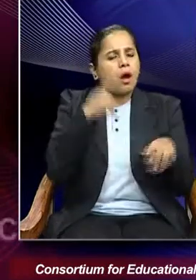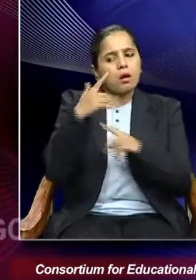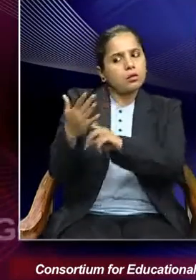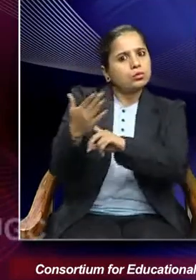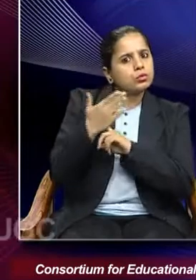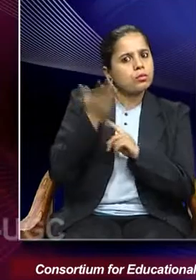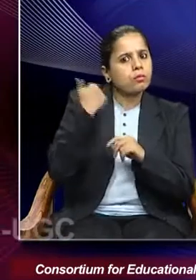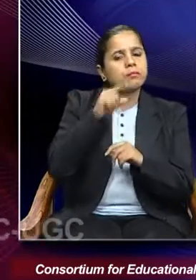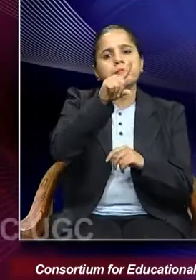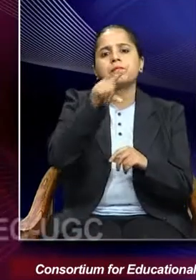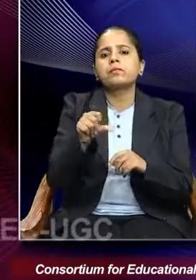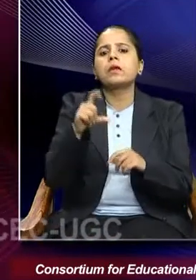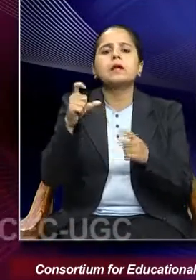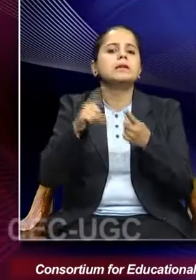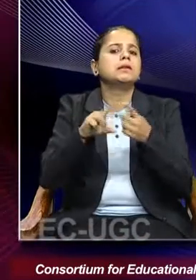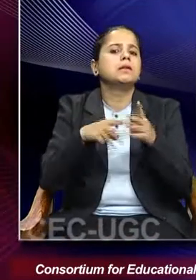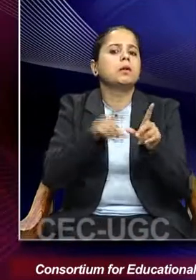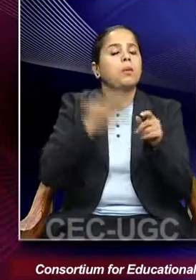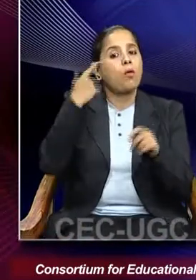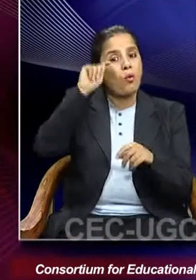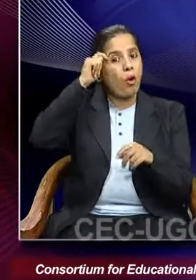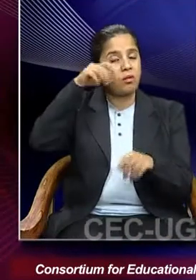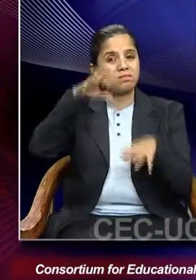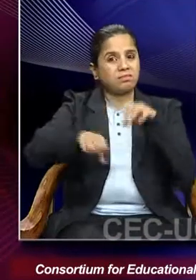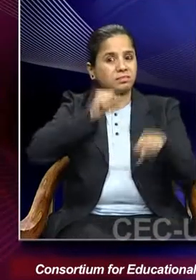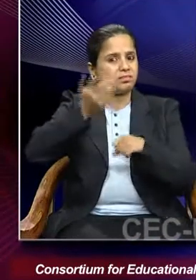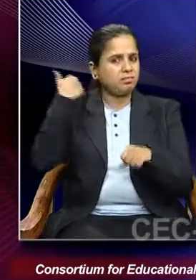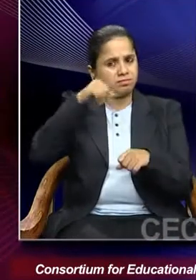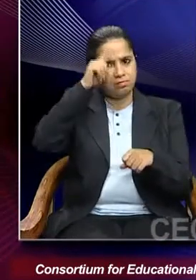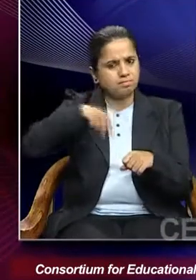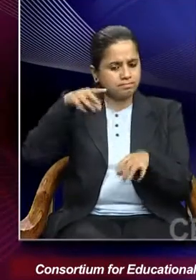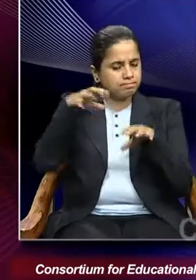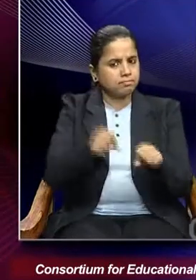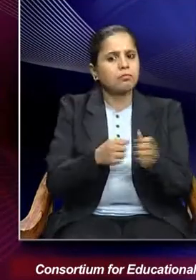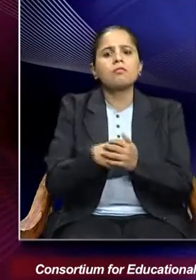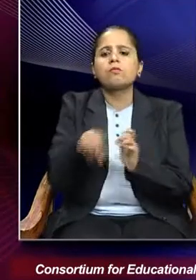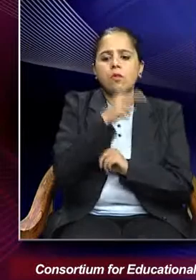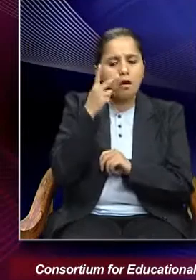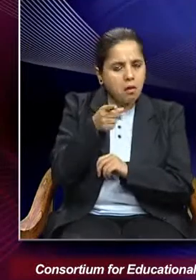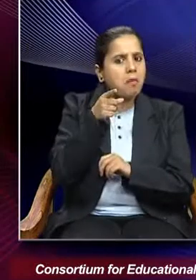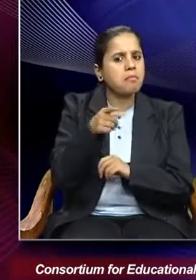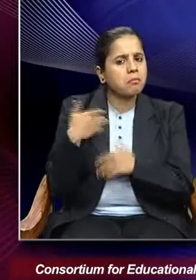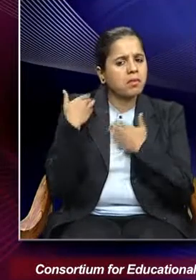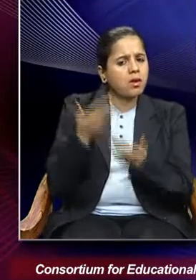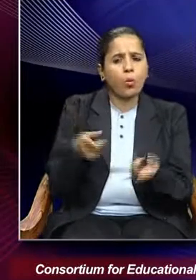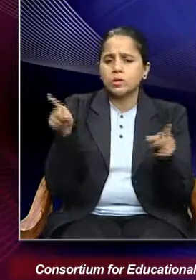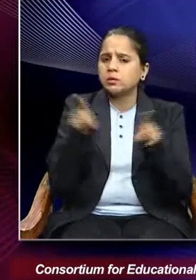19th century colonial India and it seems to be relevant till date.